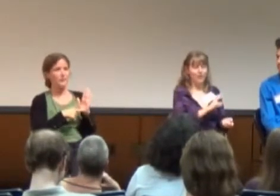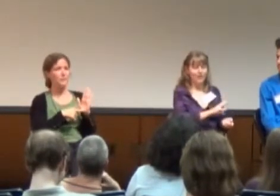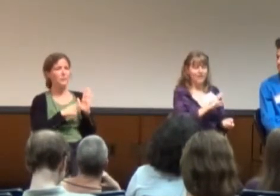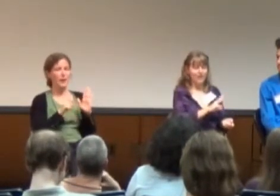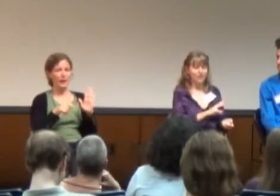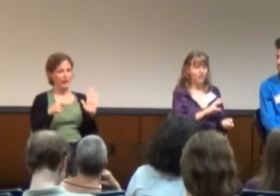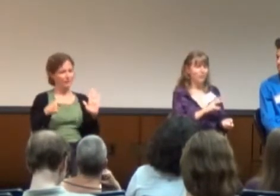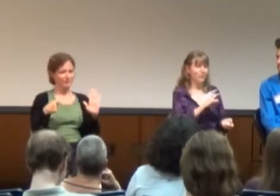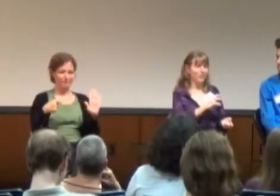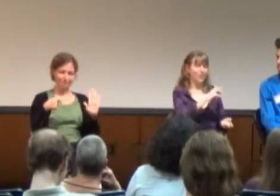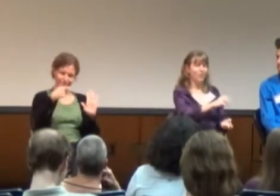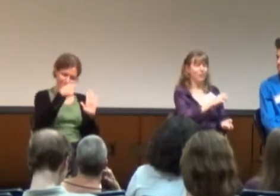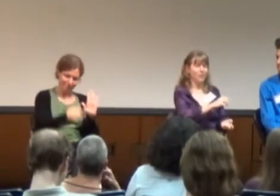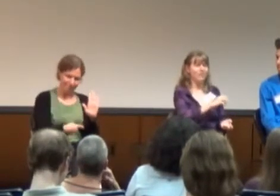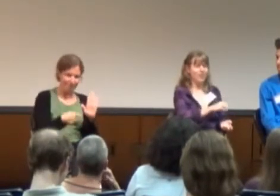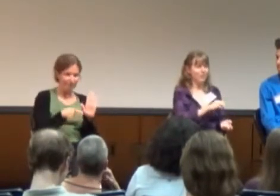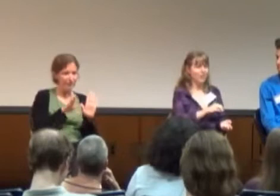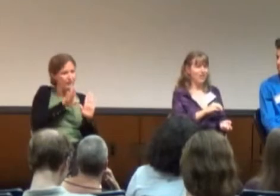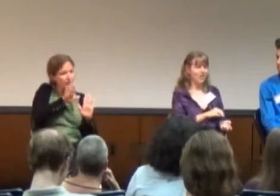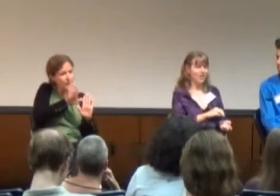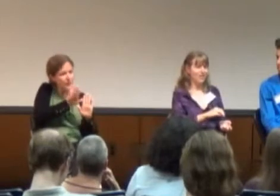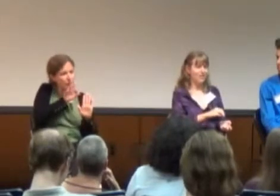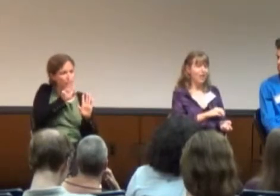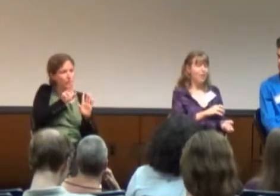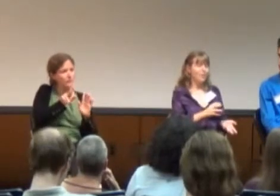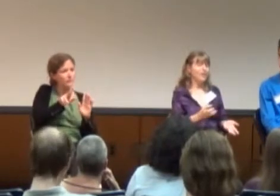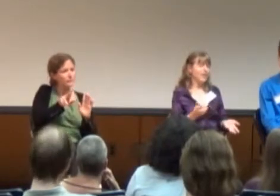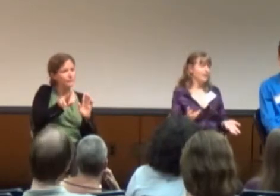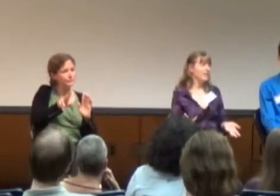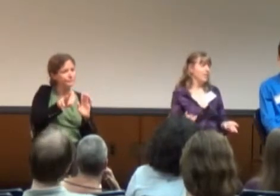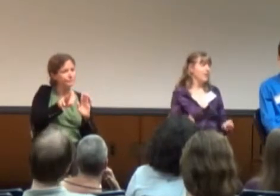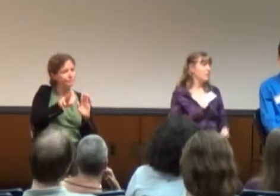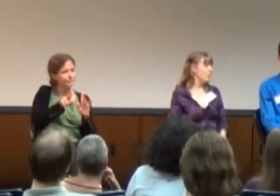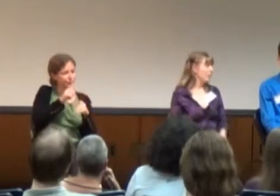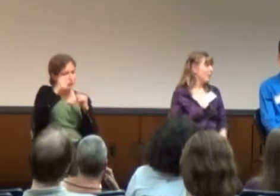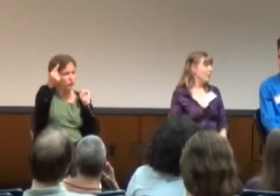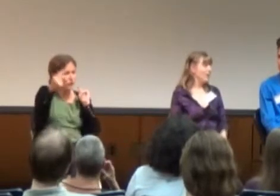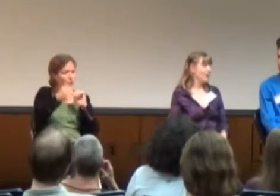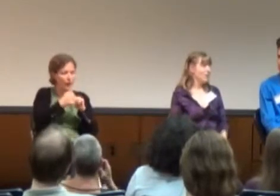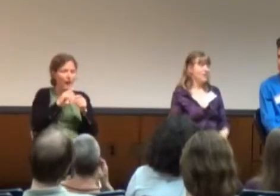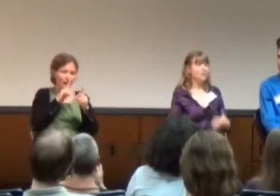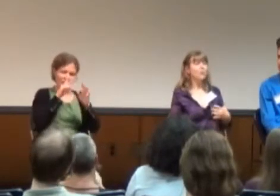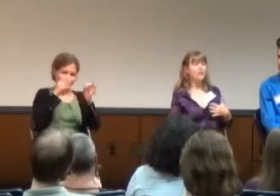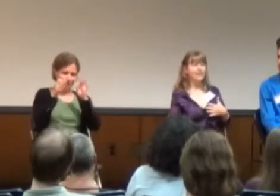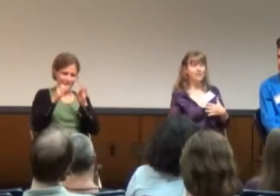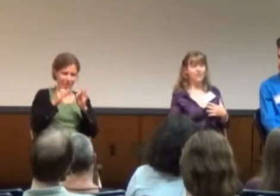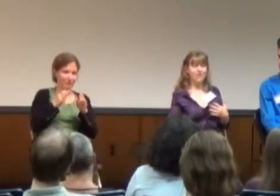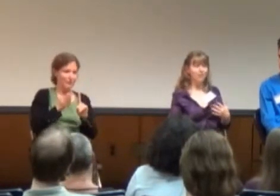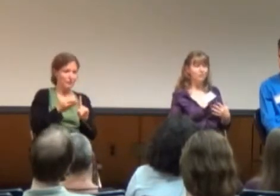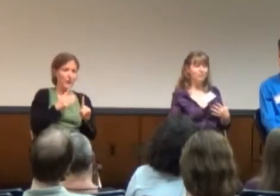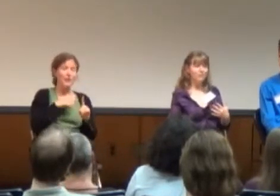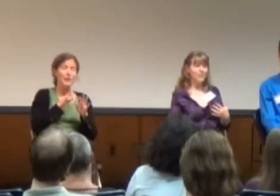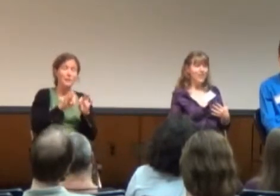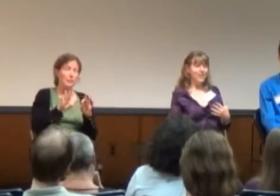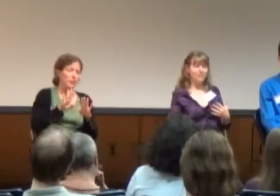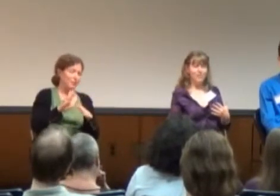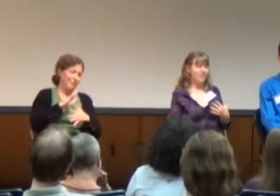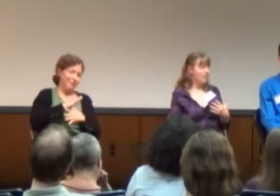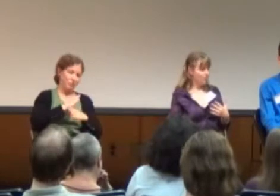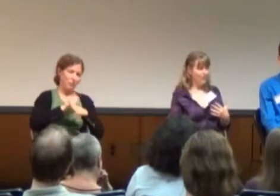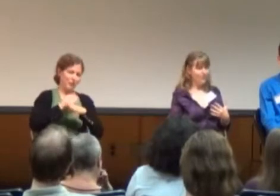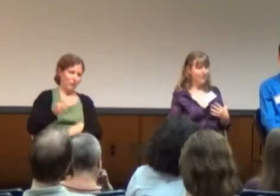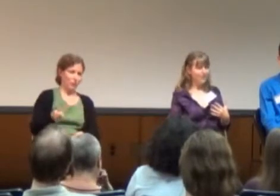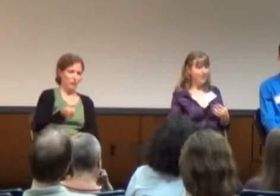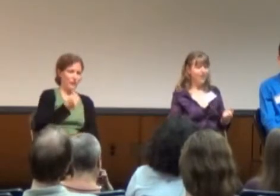boil that down to what the core of their objection is. But, yes, there is a point where you need to protect yourself if